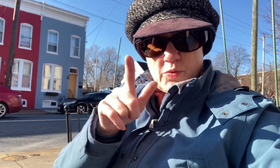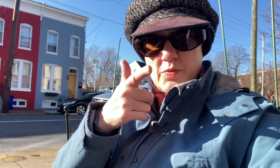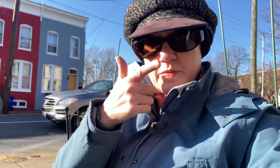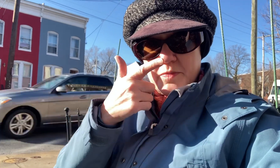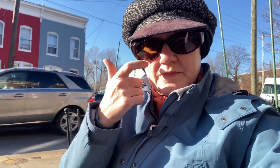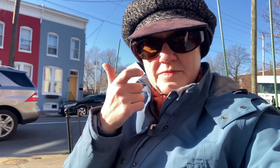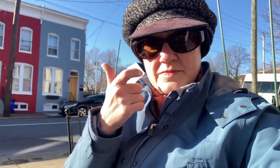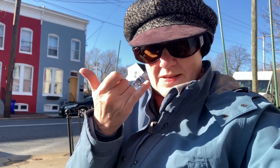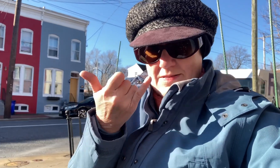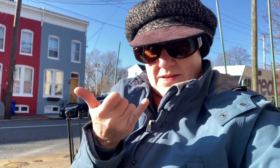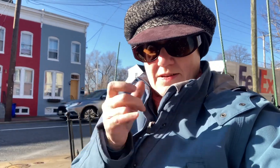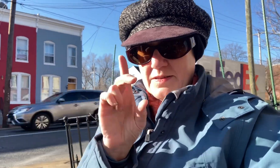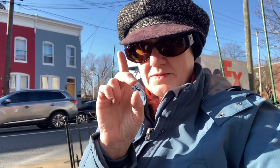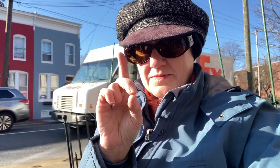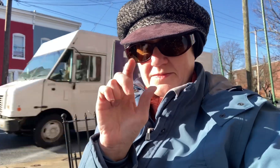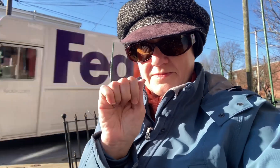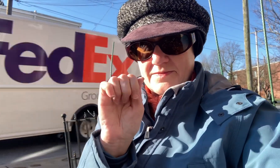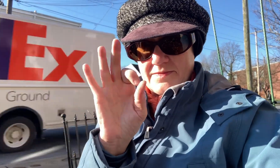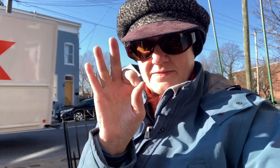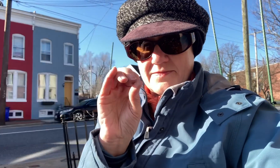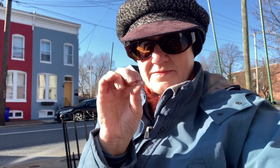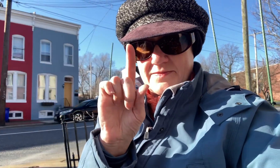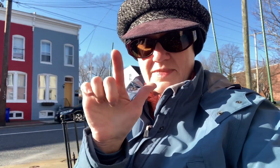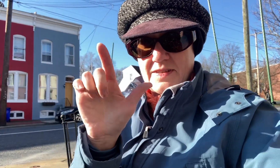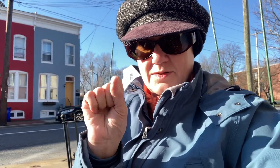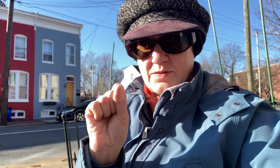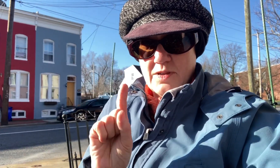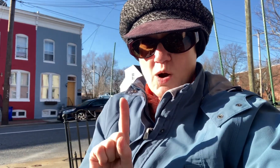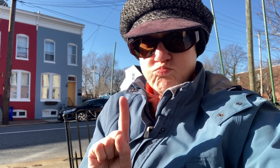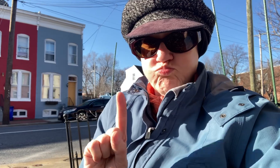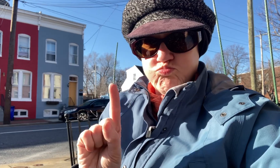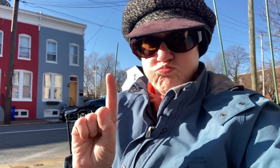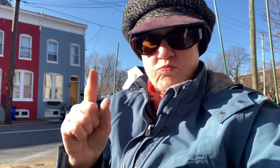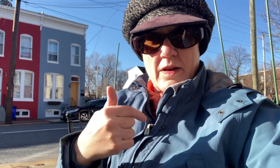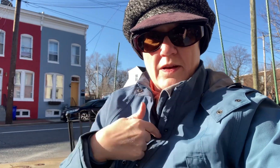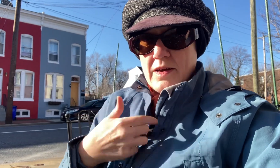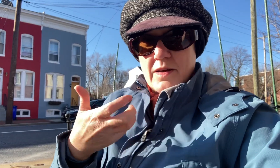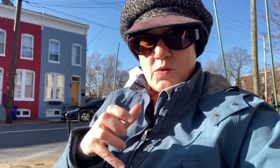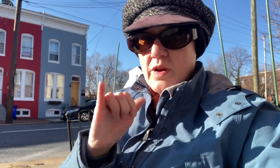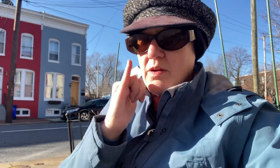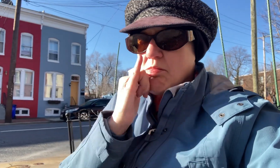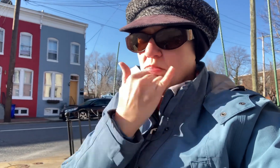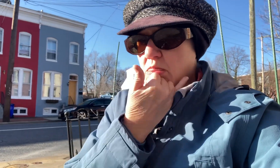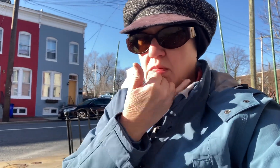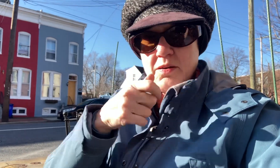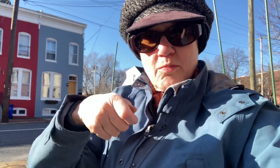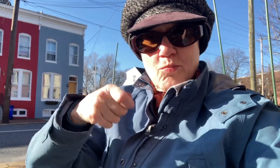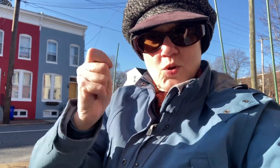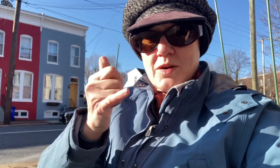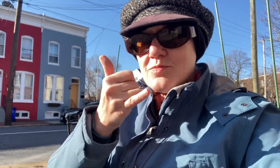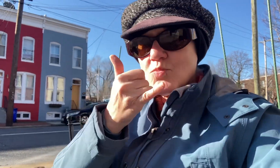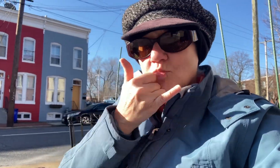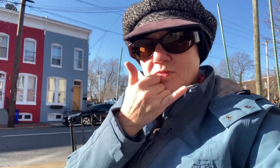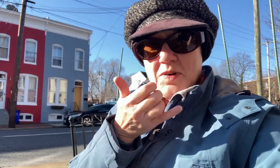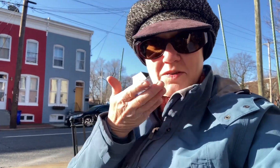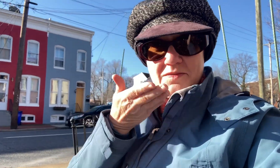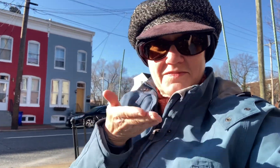now i'm going to wait to pull them also because if you saw those daffodils right there they're starting to come up and i don't want to